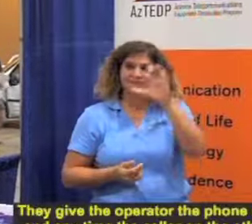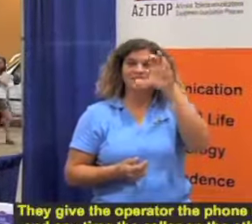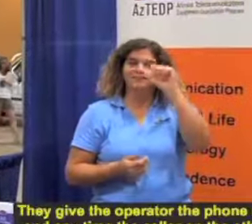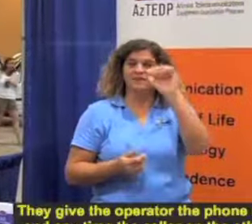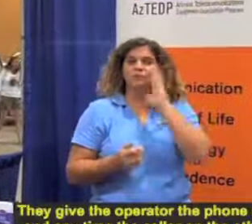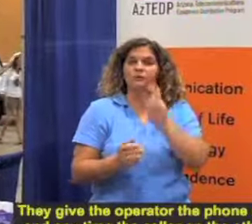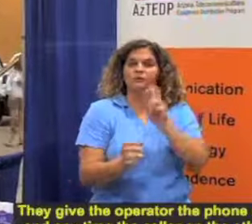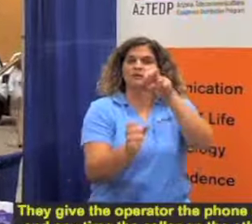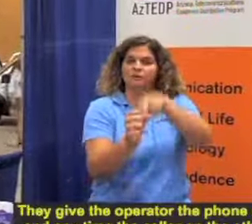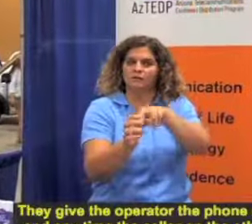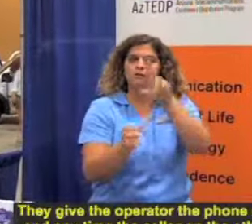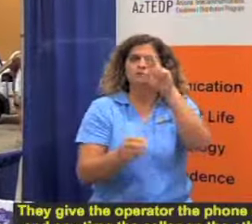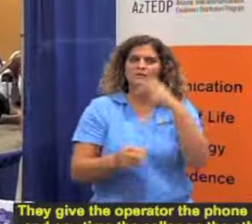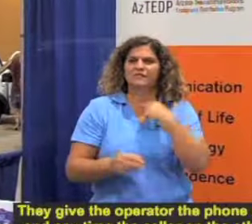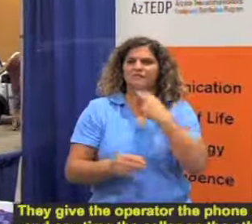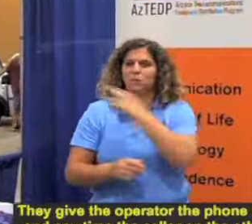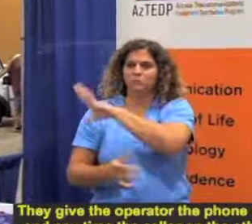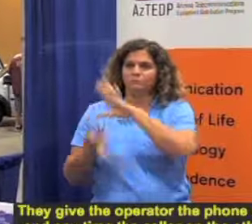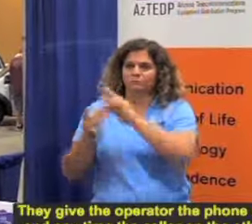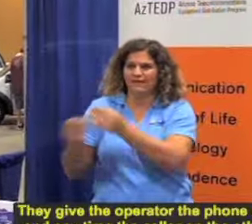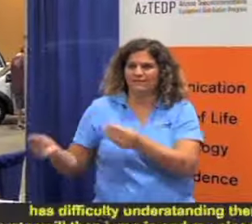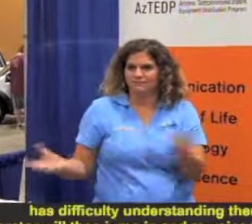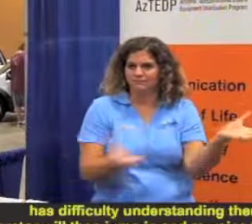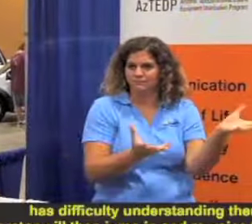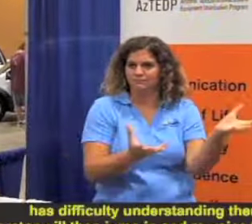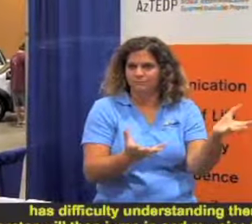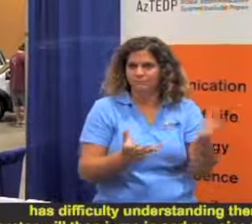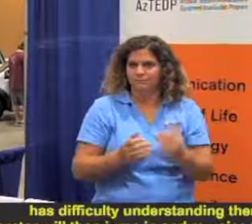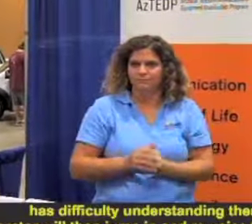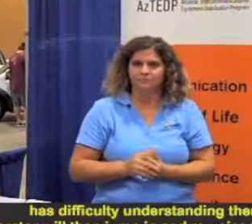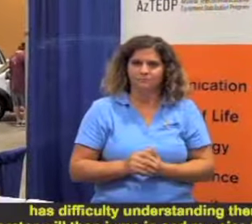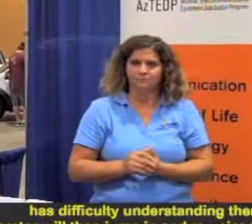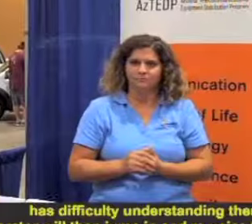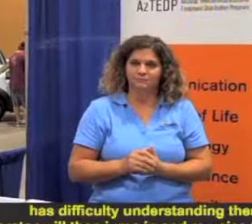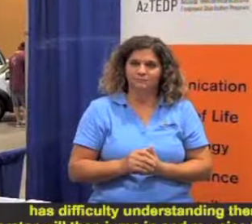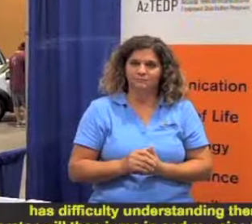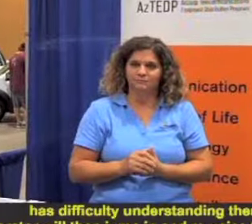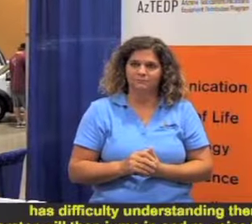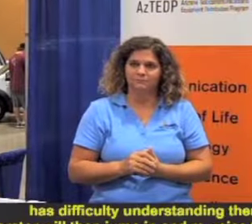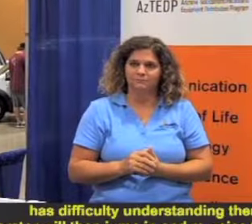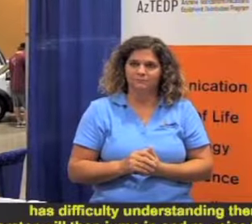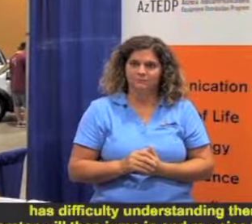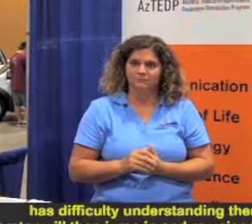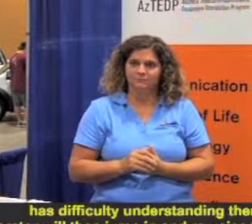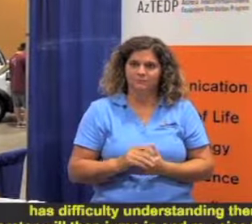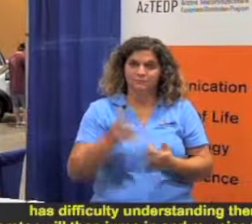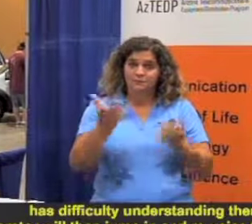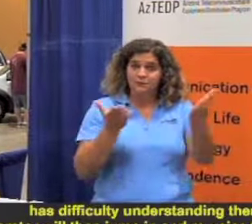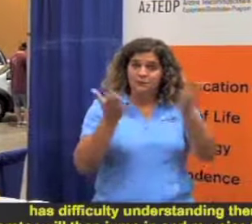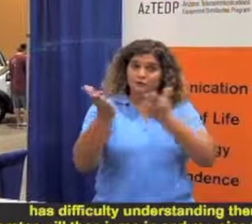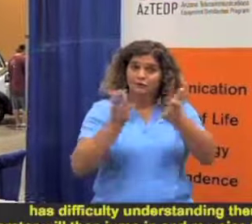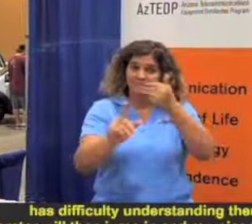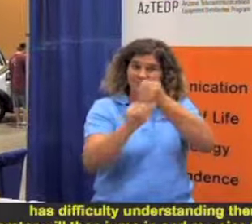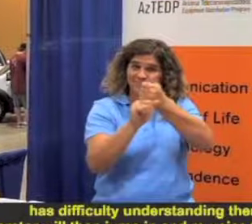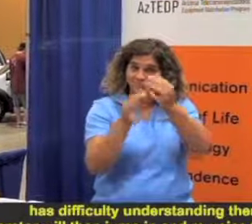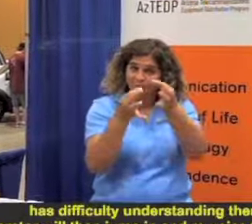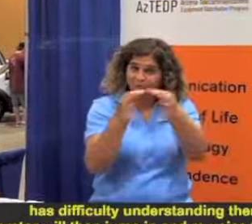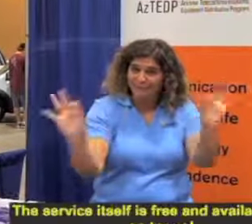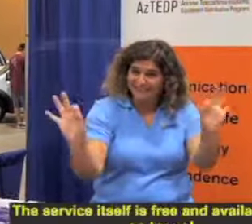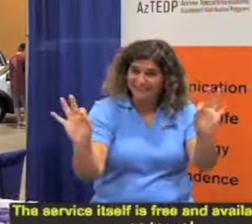caller on the other end has difficulty understanding them, the operator will then jump in and re-voice the message. The